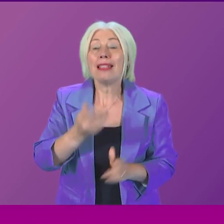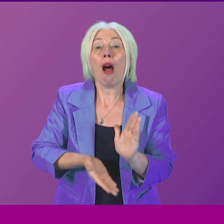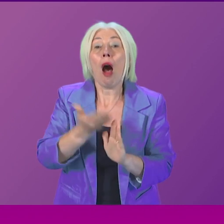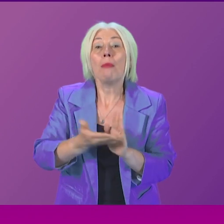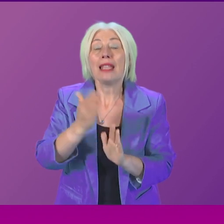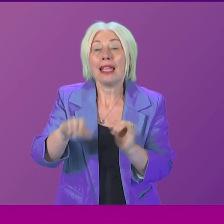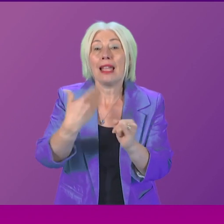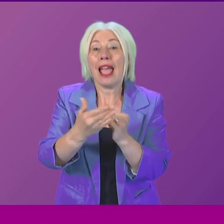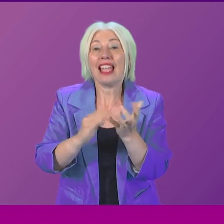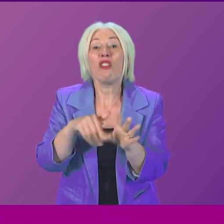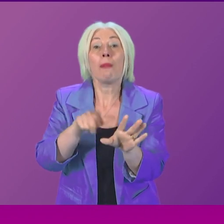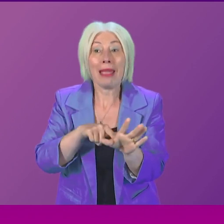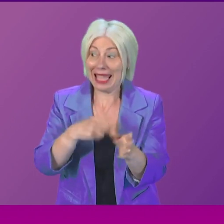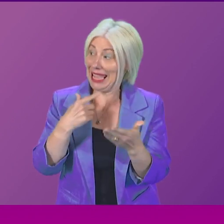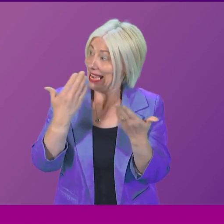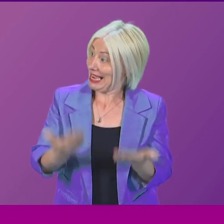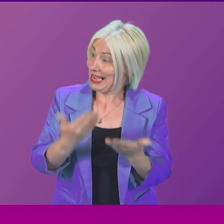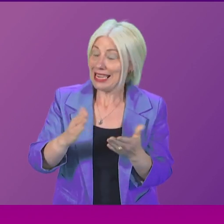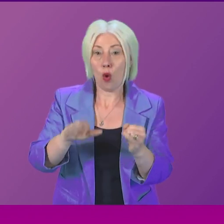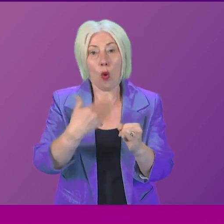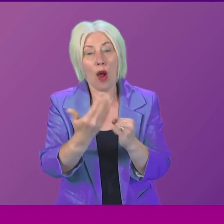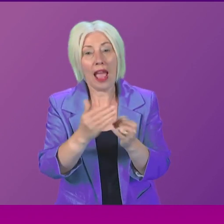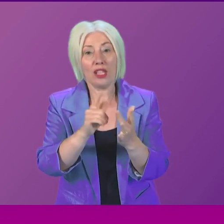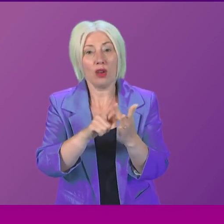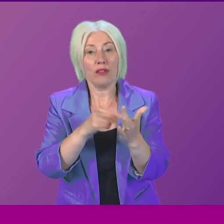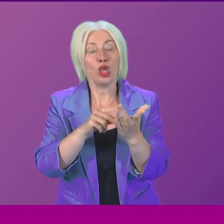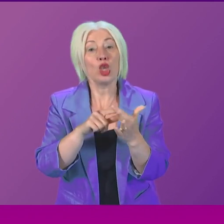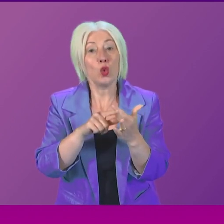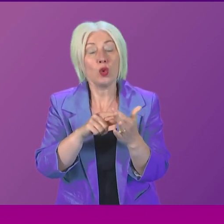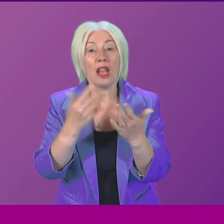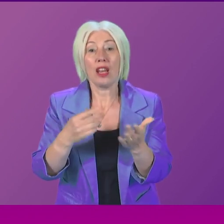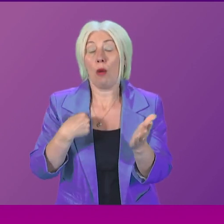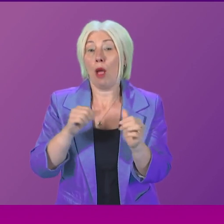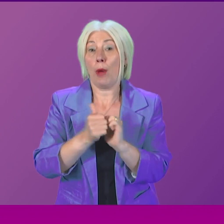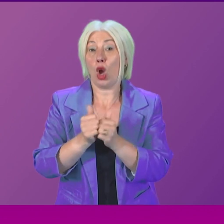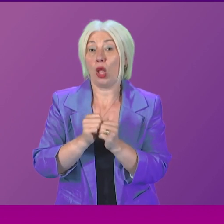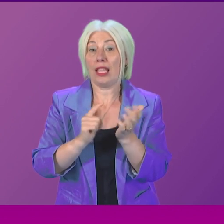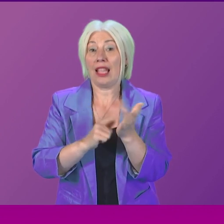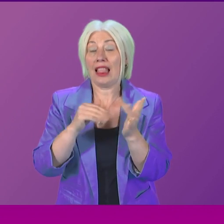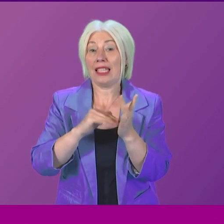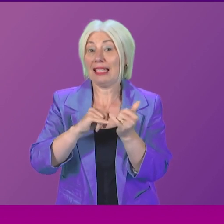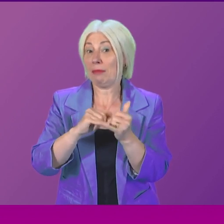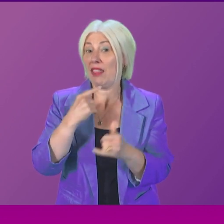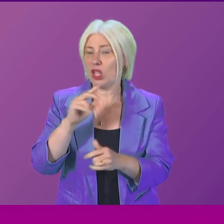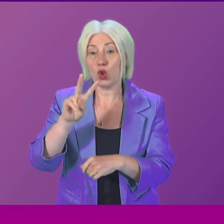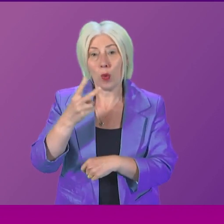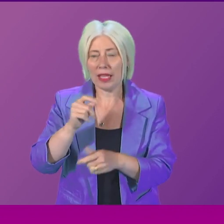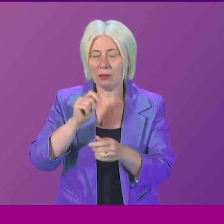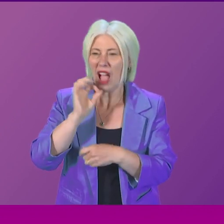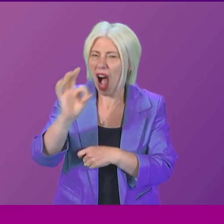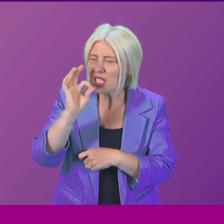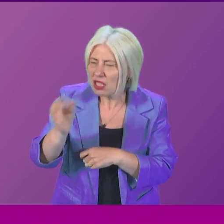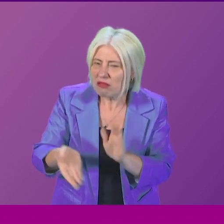the end of May. We're now at the end of June and my colleague Liz Smith has written to him twice in the last week seeking that update.